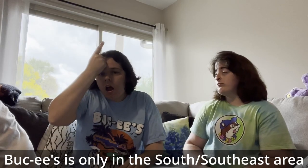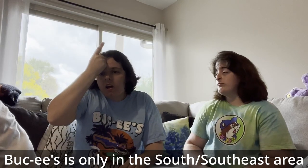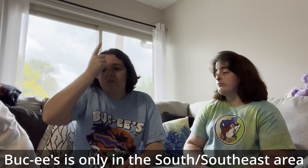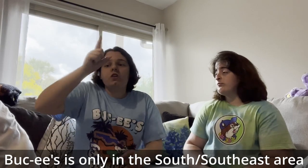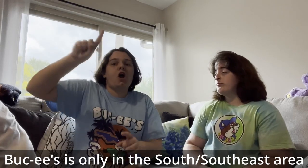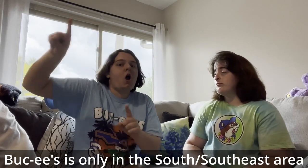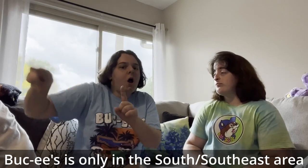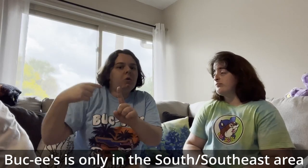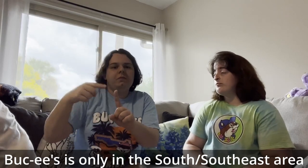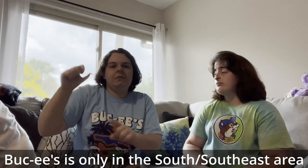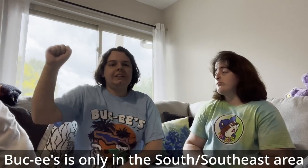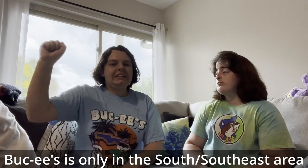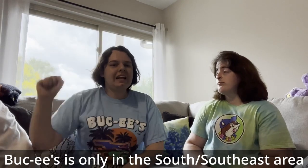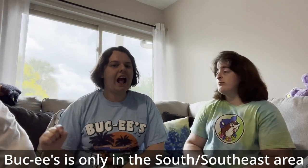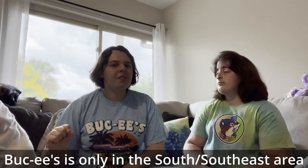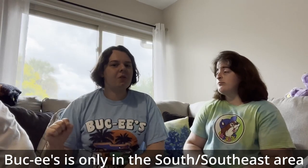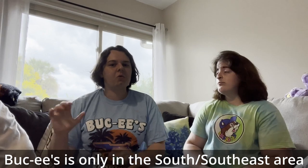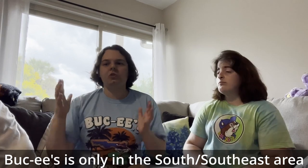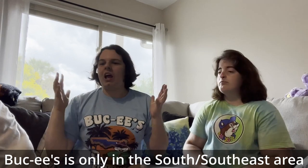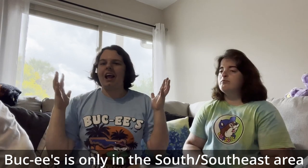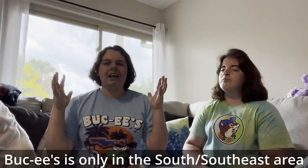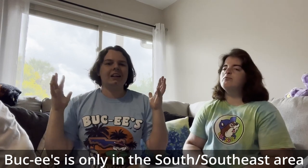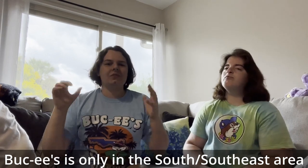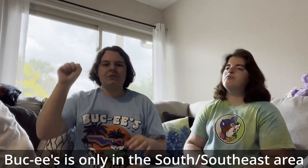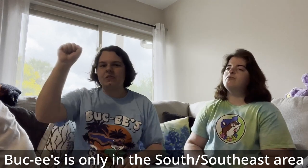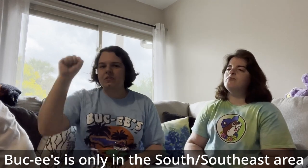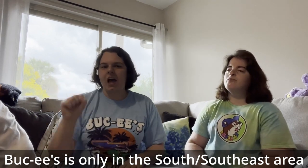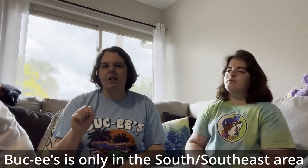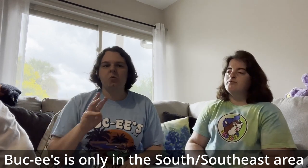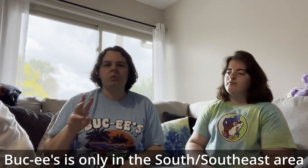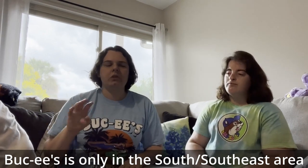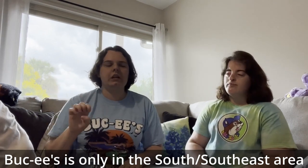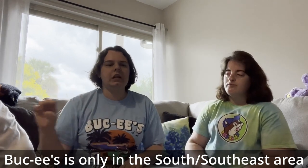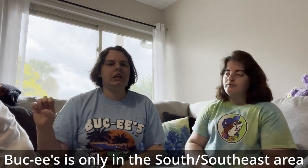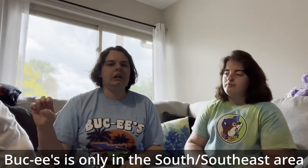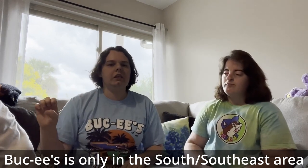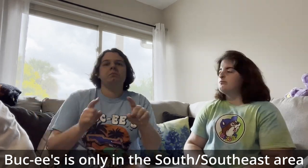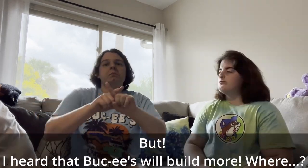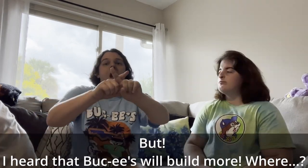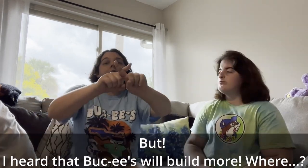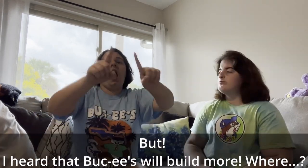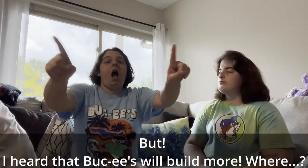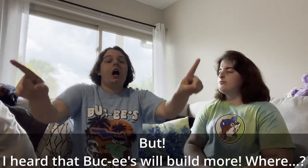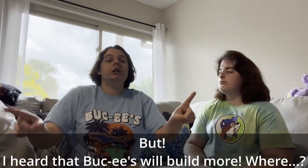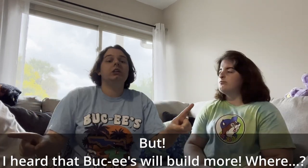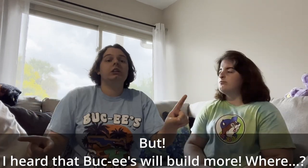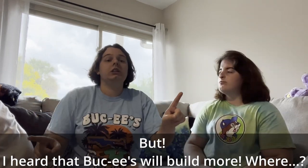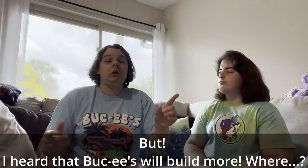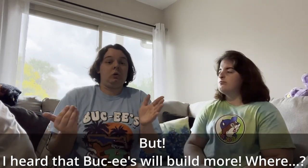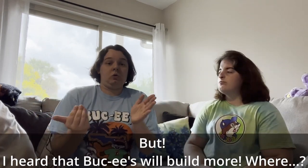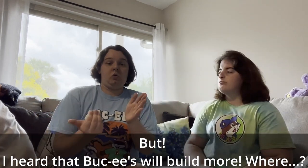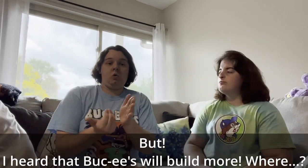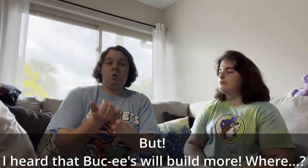I'm going to start the end of that. uh ... ...